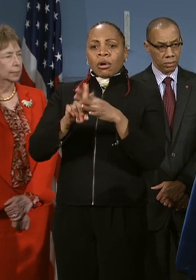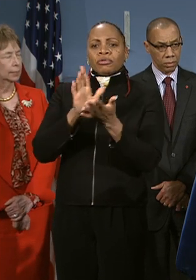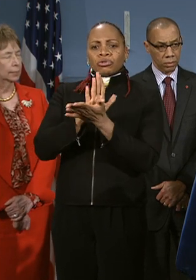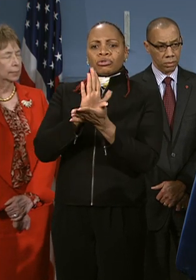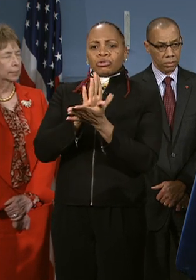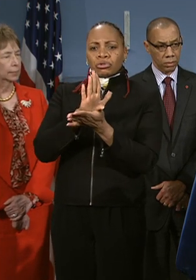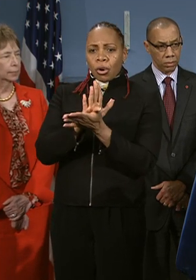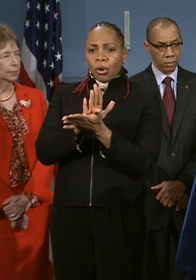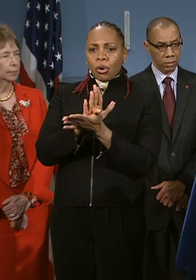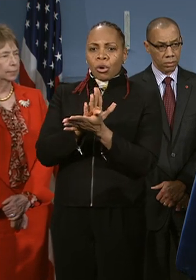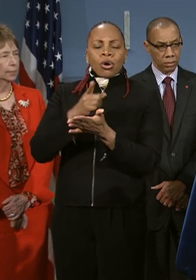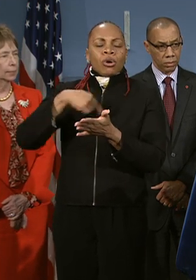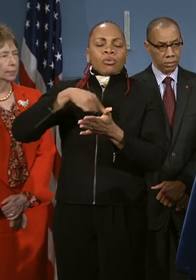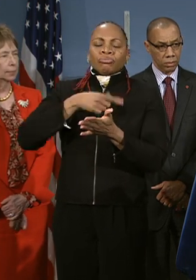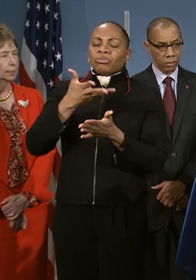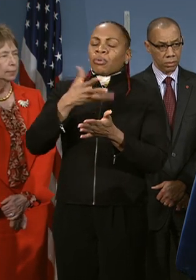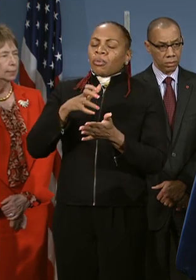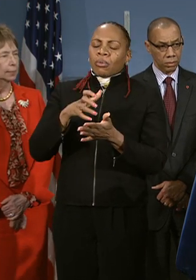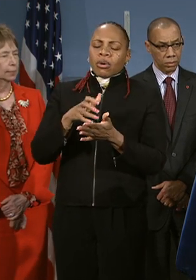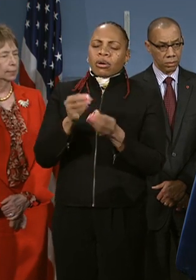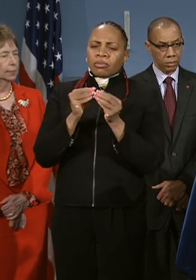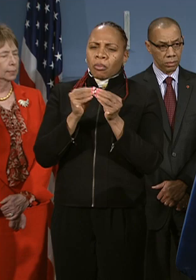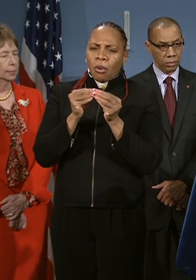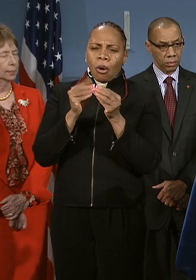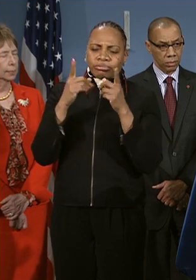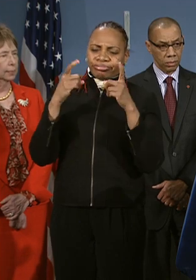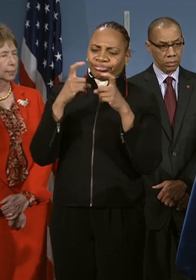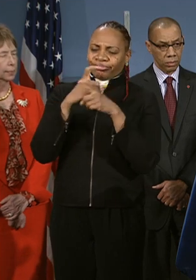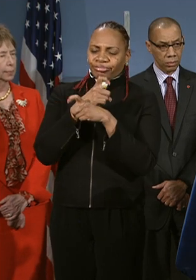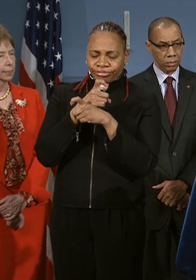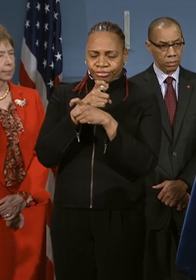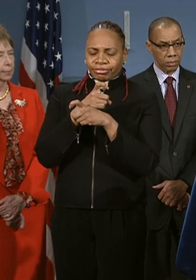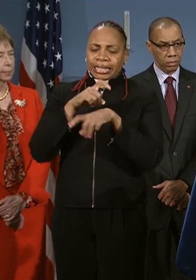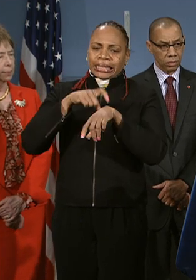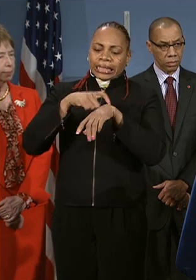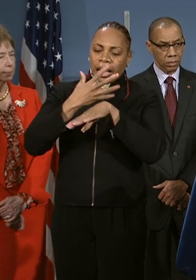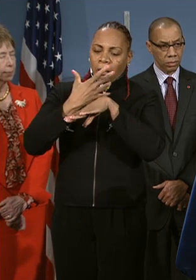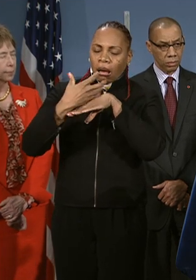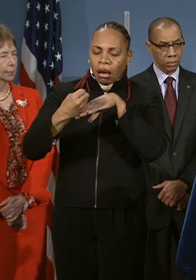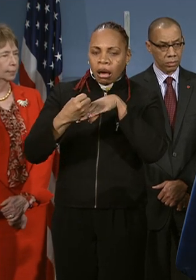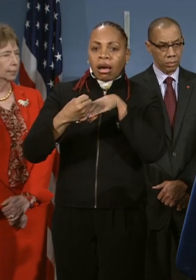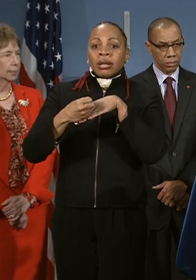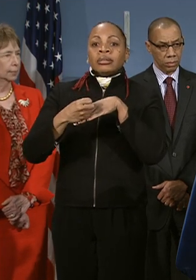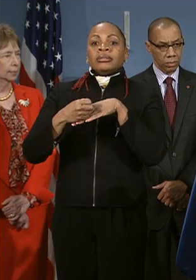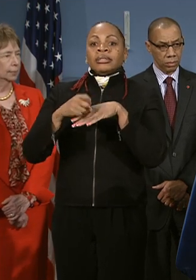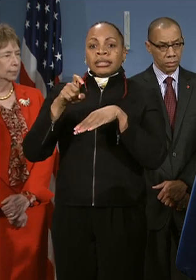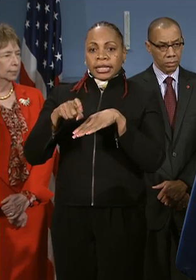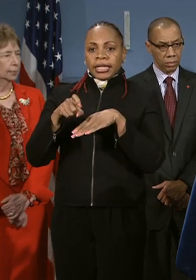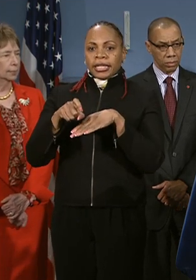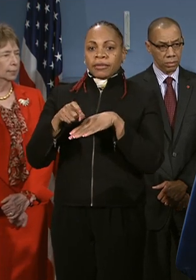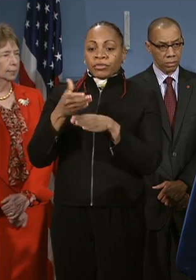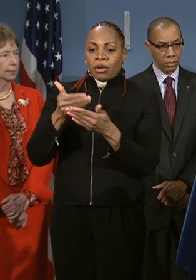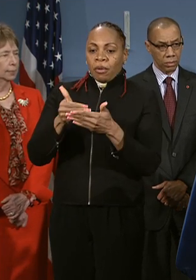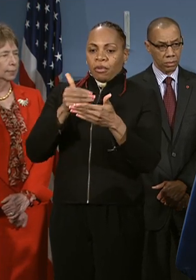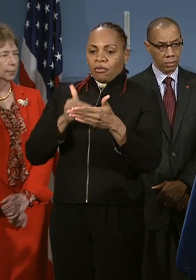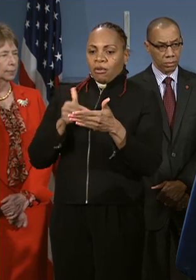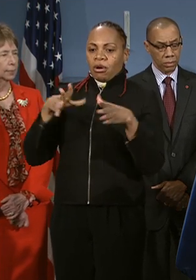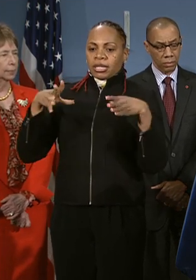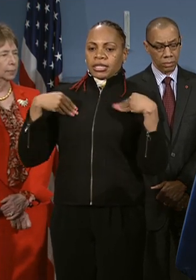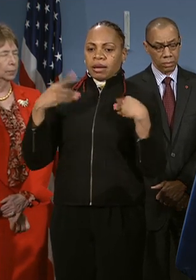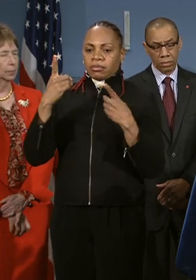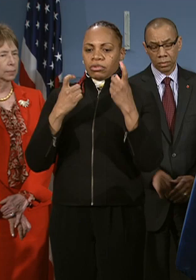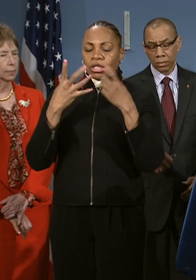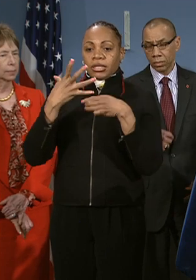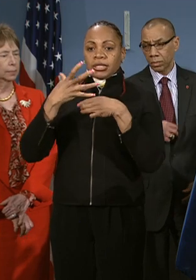complicated or expensive or difficult or time-consuming for them than we actually have to do. Before taking questions, let me try to